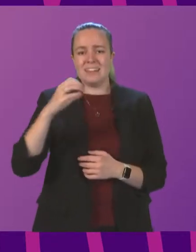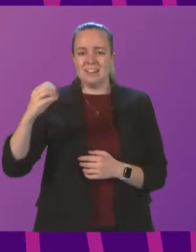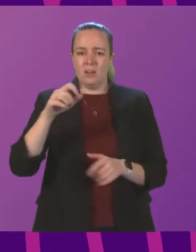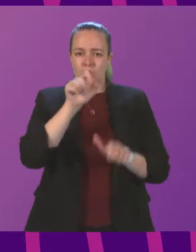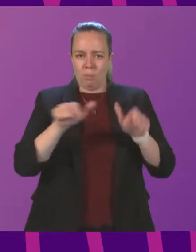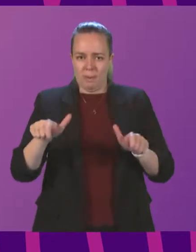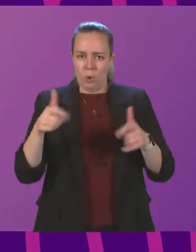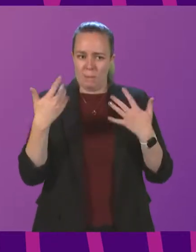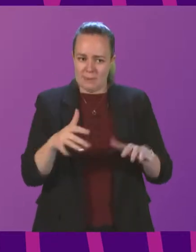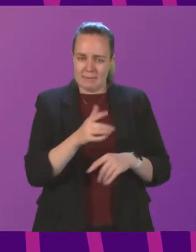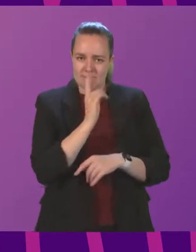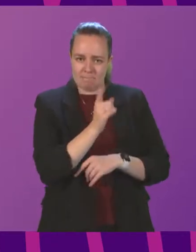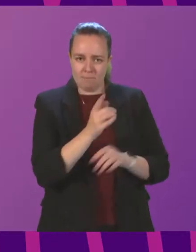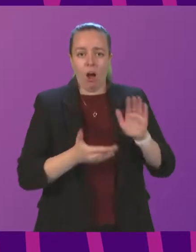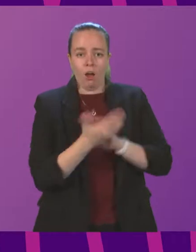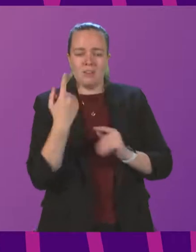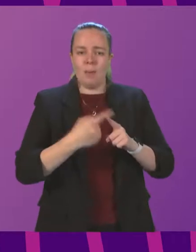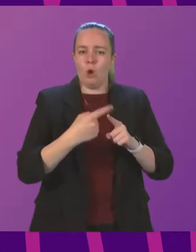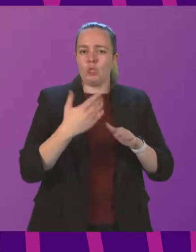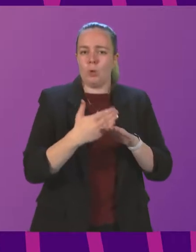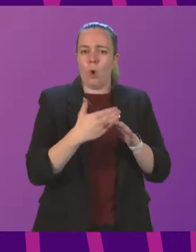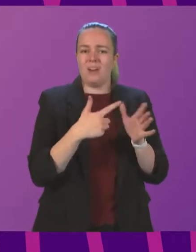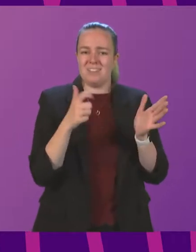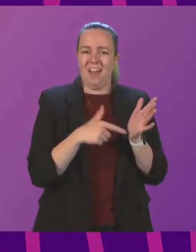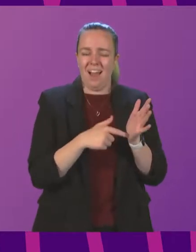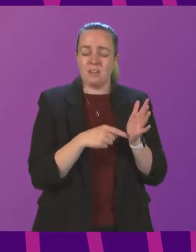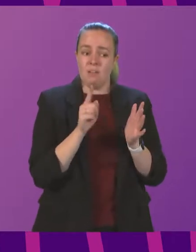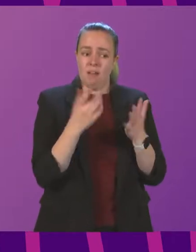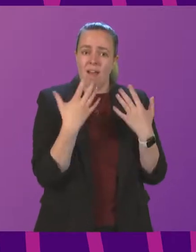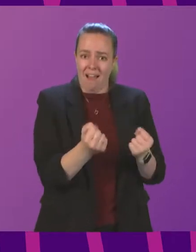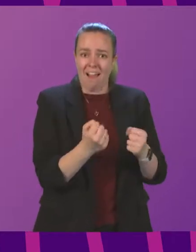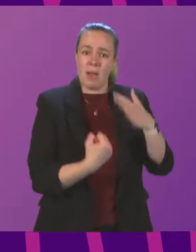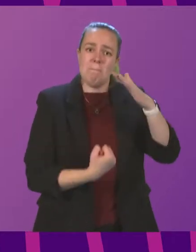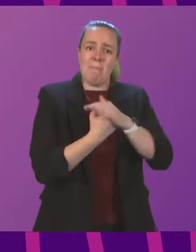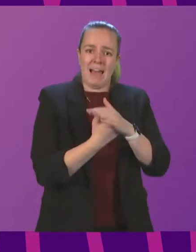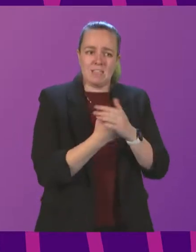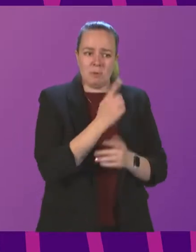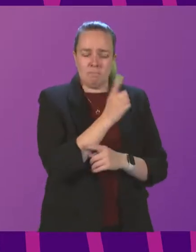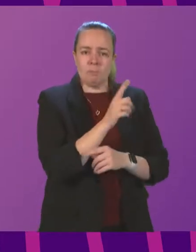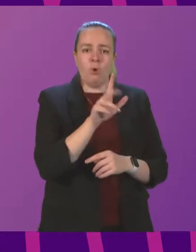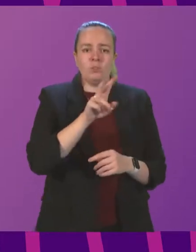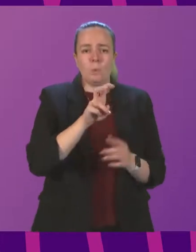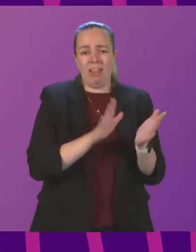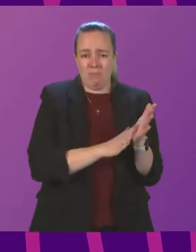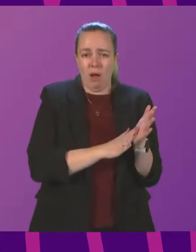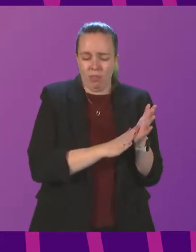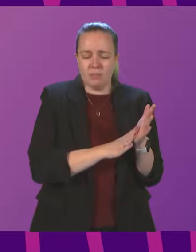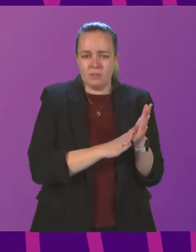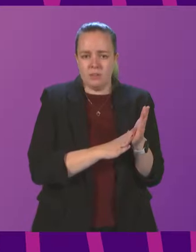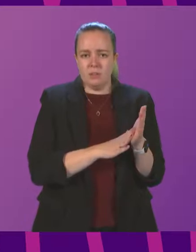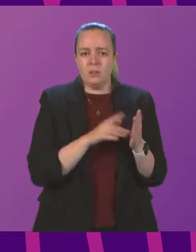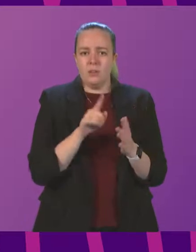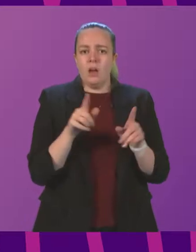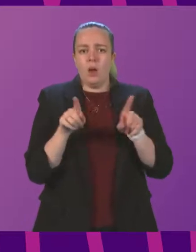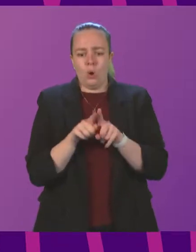convicted under the Emergency Workers Act, which in Scotland does carry a maximum sentence of just 12 months. If you couple that with the presumption against